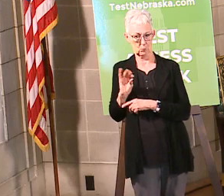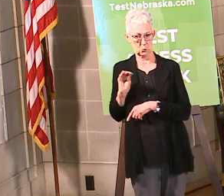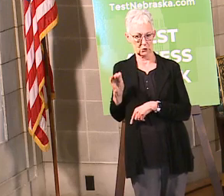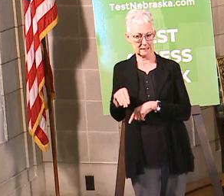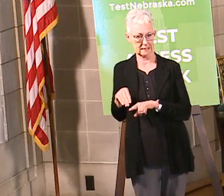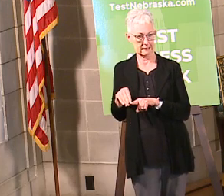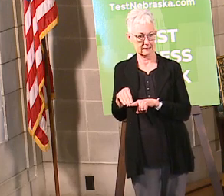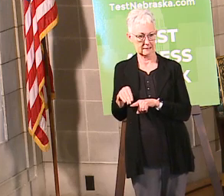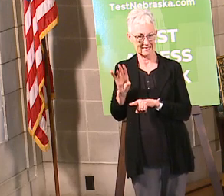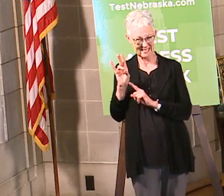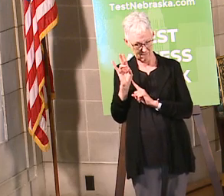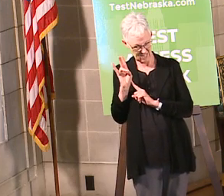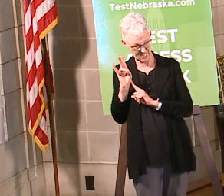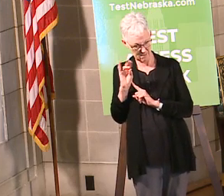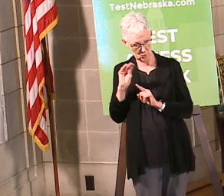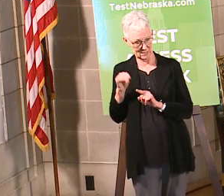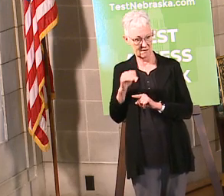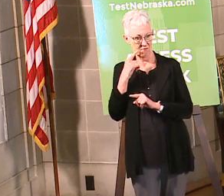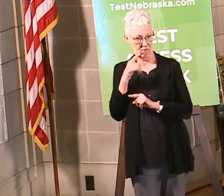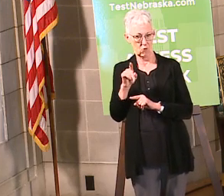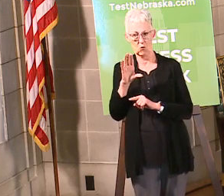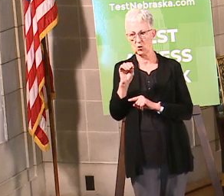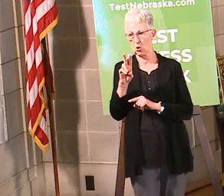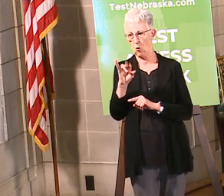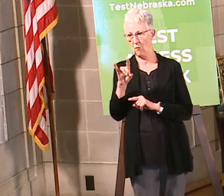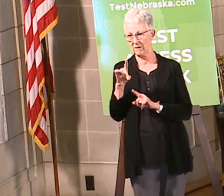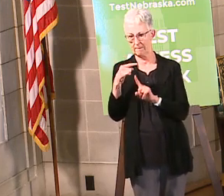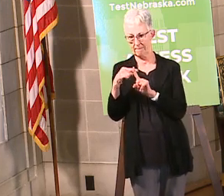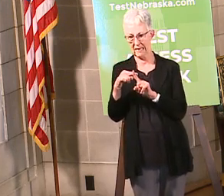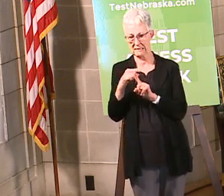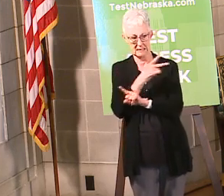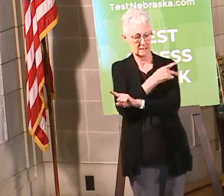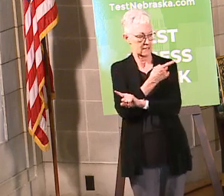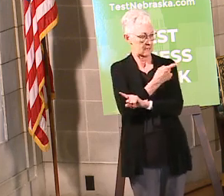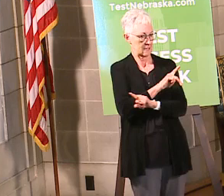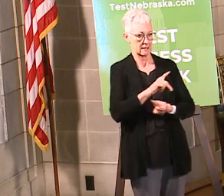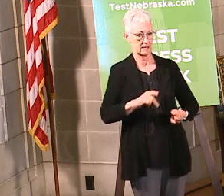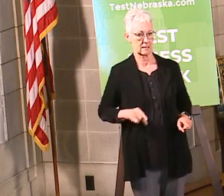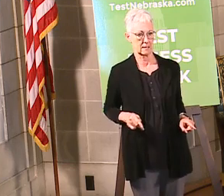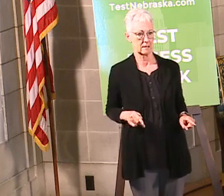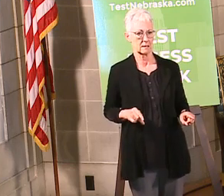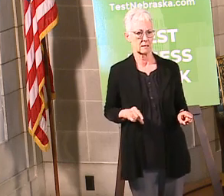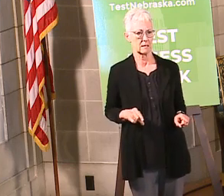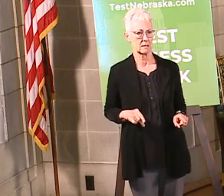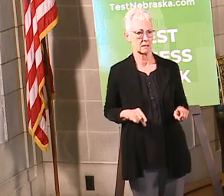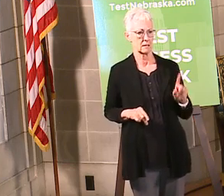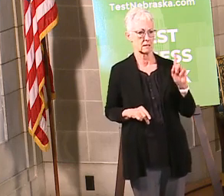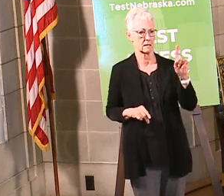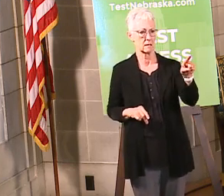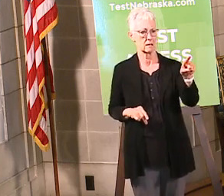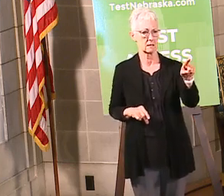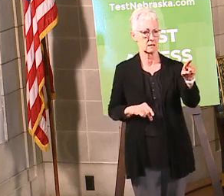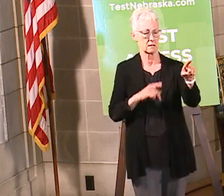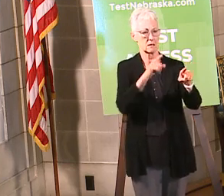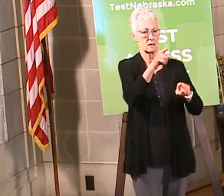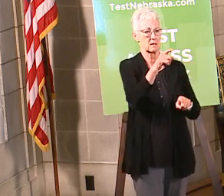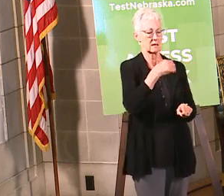positive patients today and let me get the data for long-term care okay 292